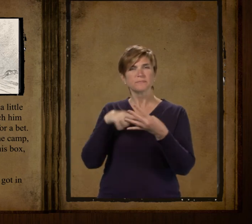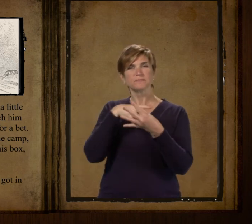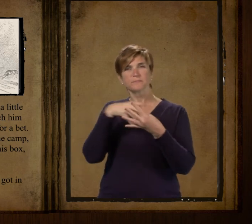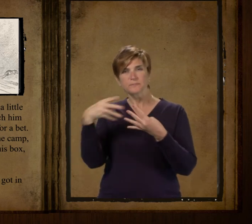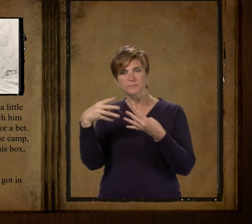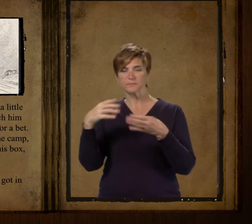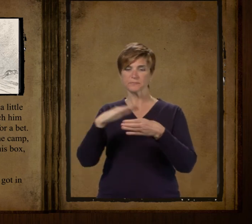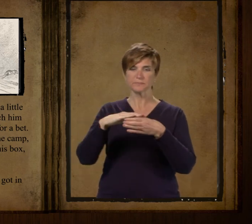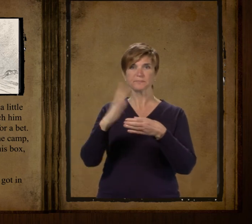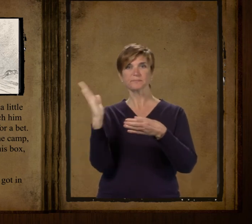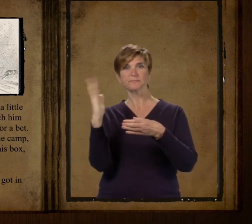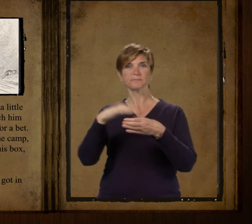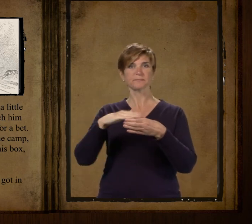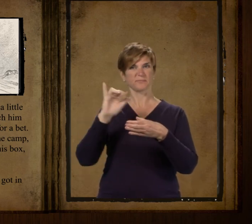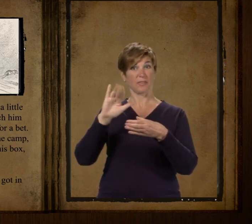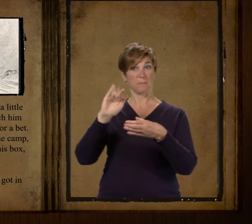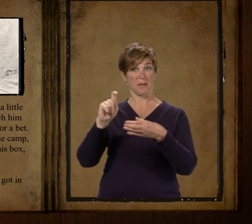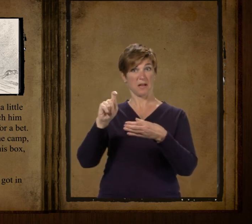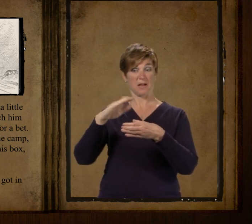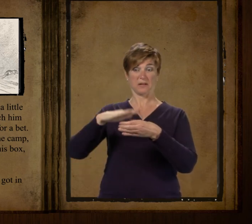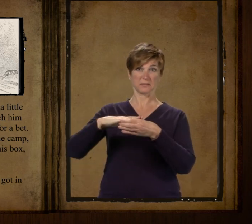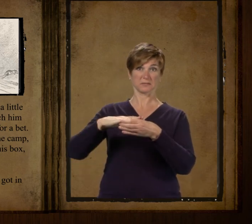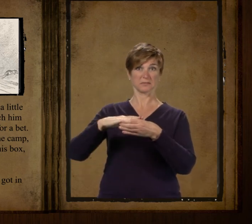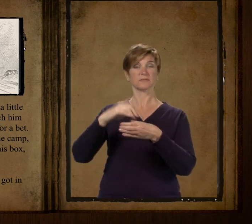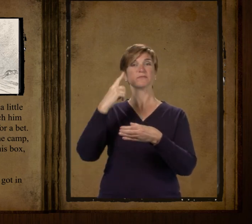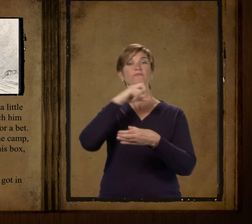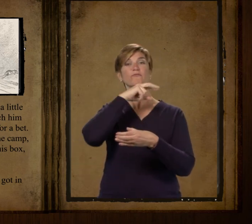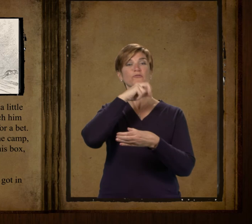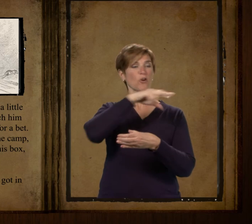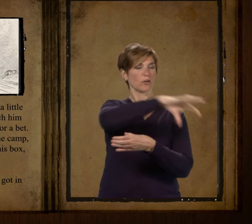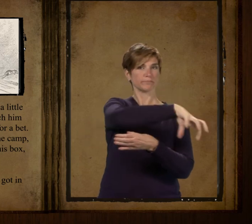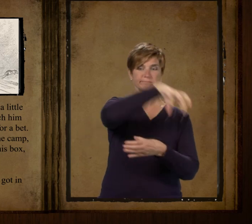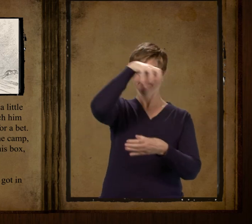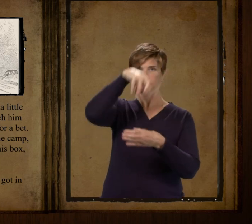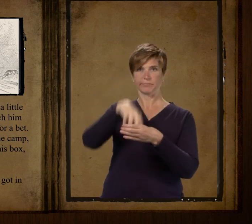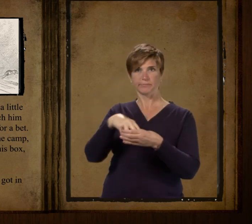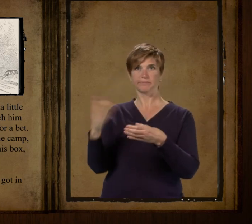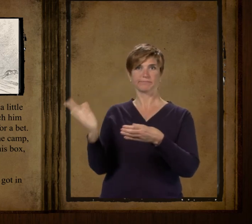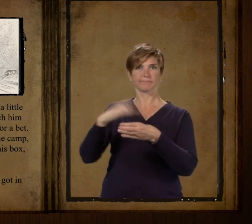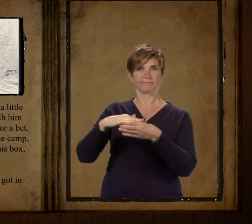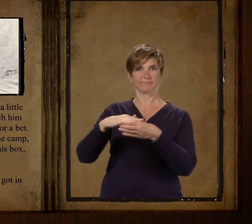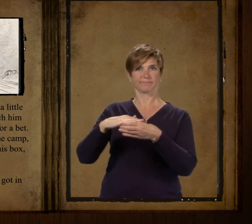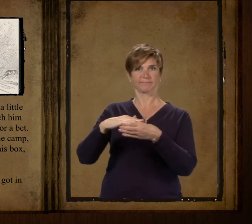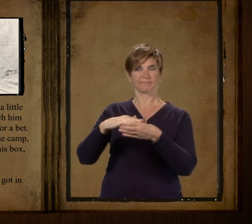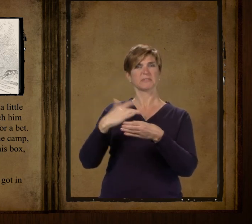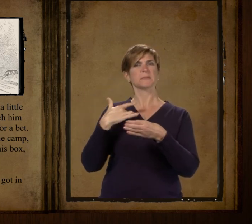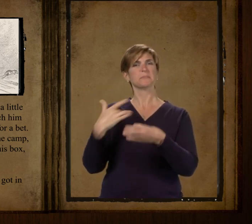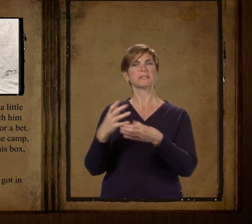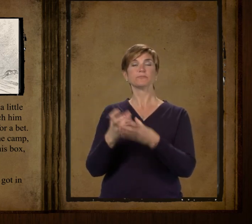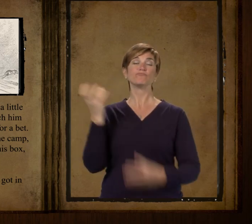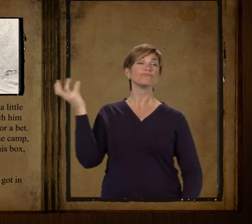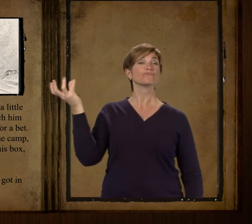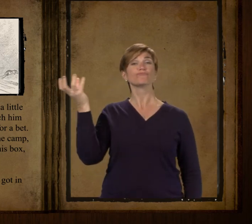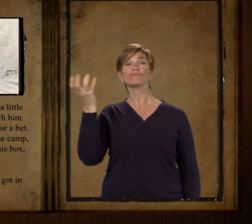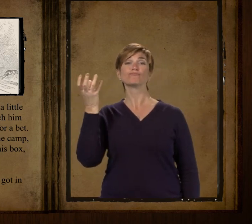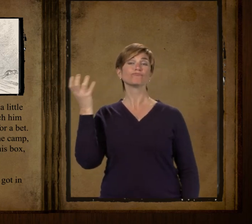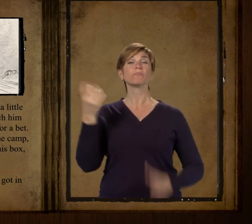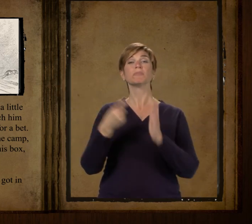well Smiley kept the beast in a little lattice box and he used to fetch him downtown sometimes and